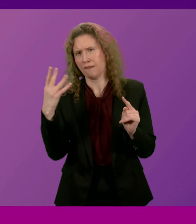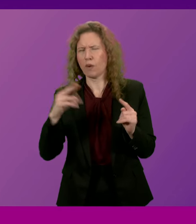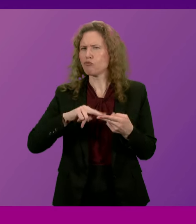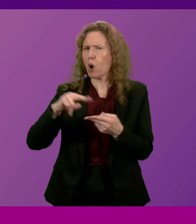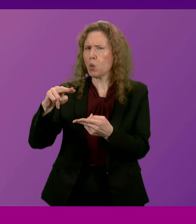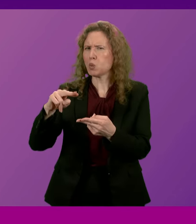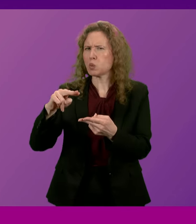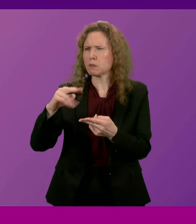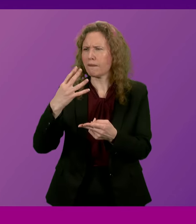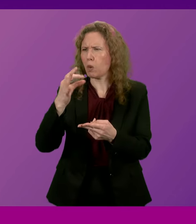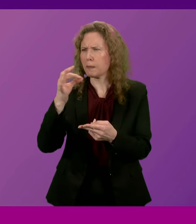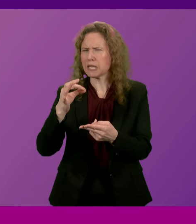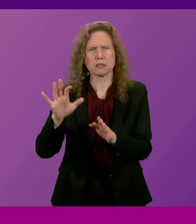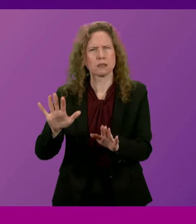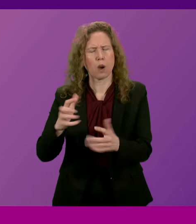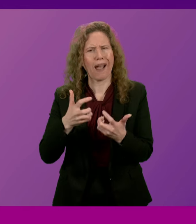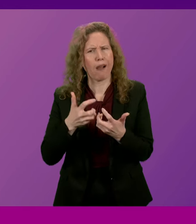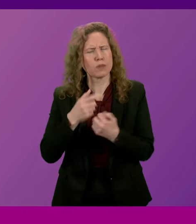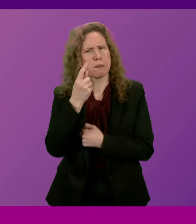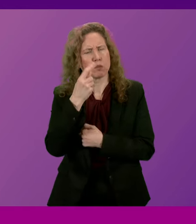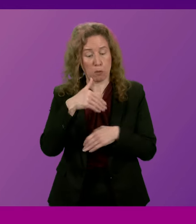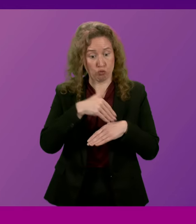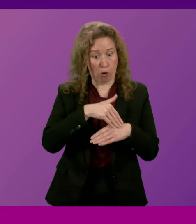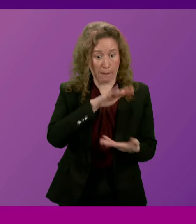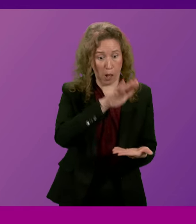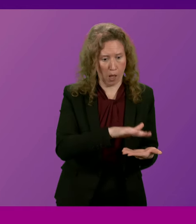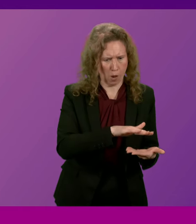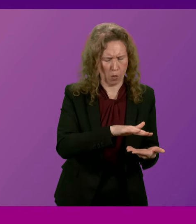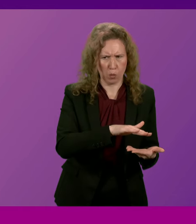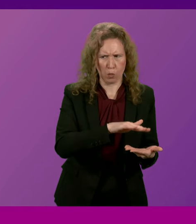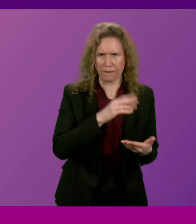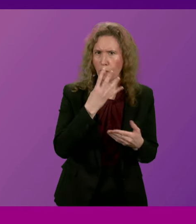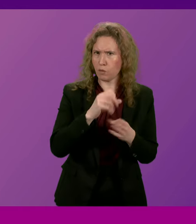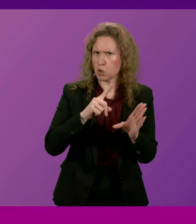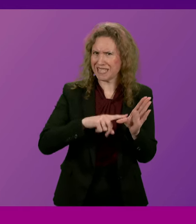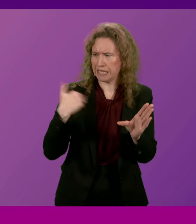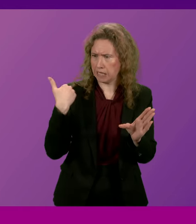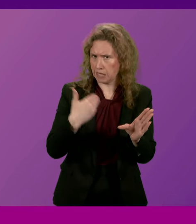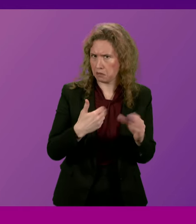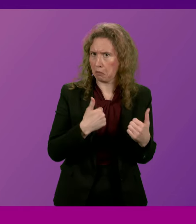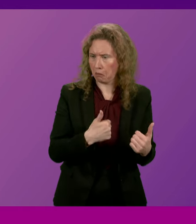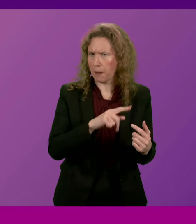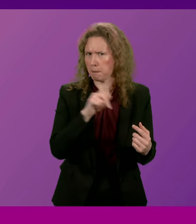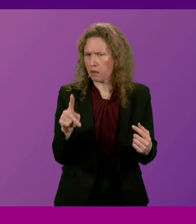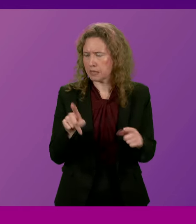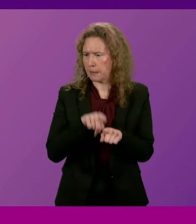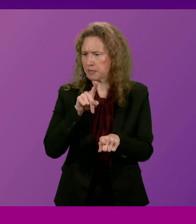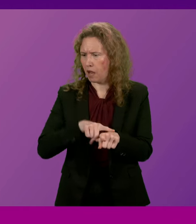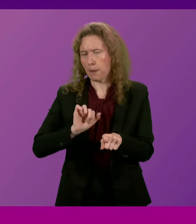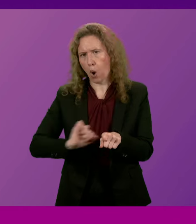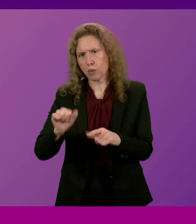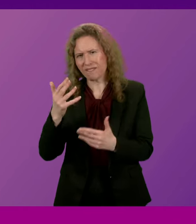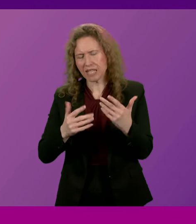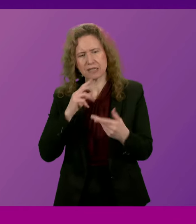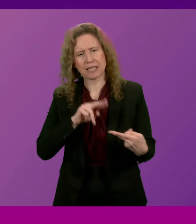So how could the crime levels be at their lowest level for 40 years when the Scottish Government's own figures